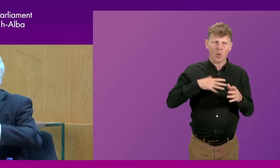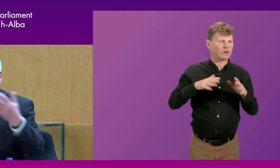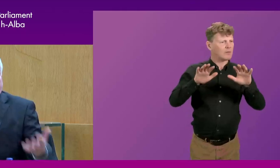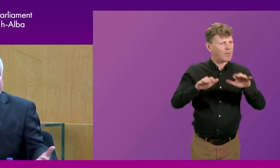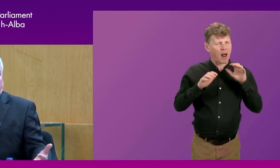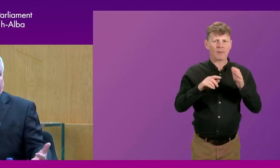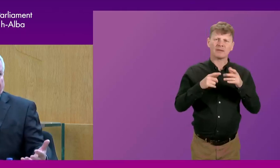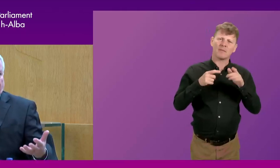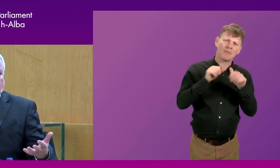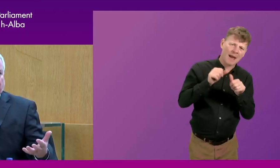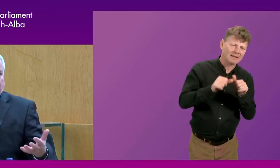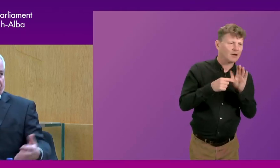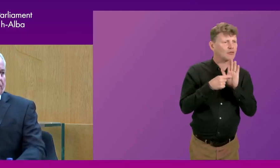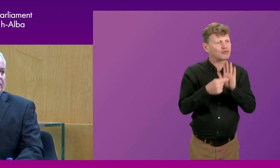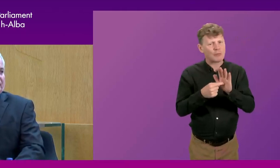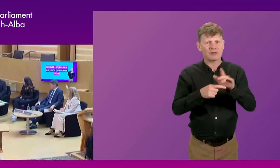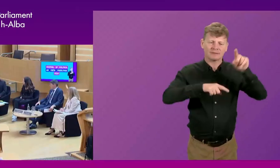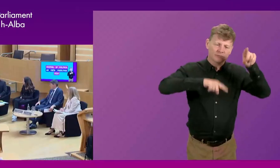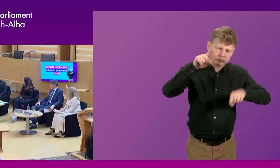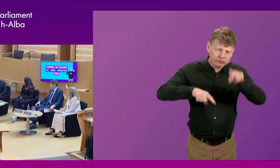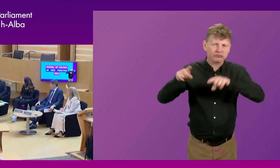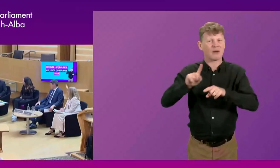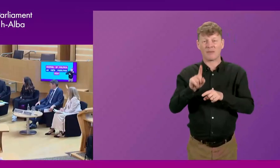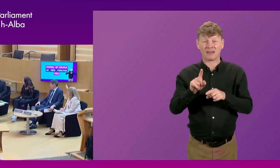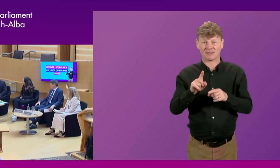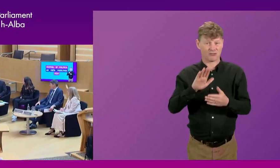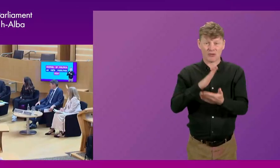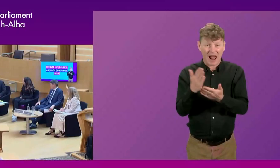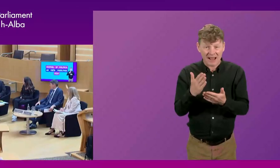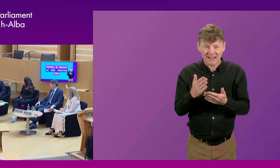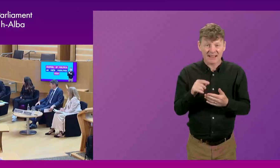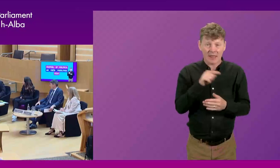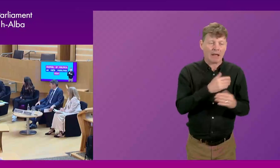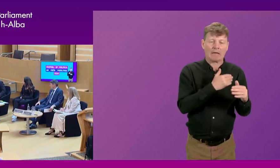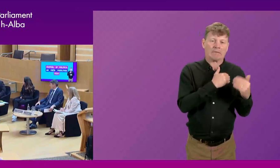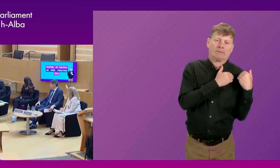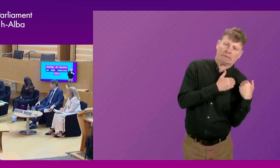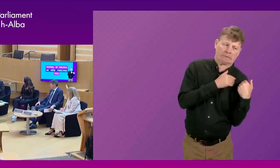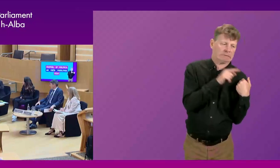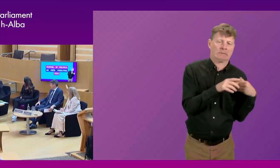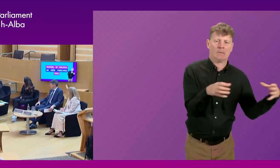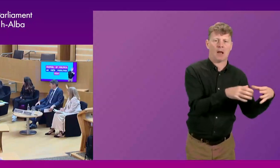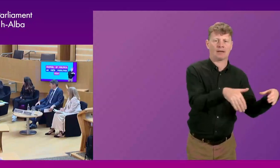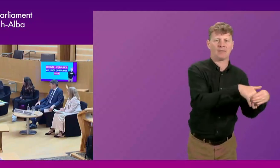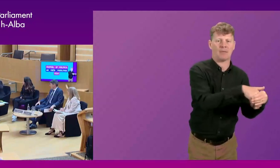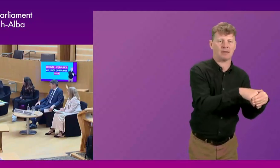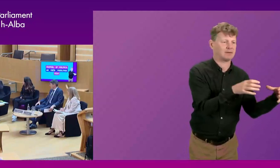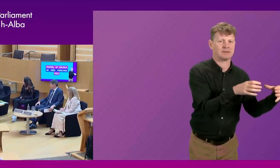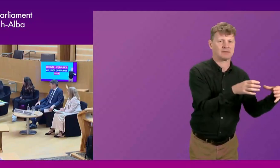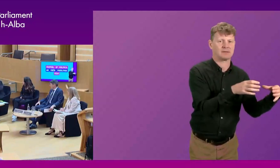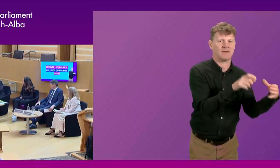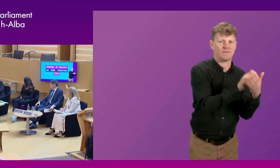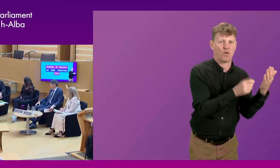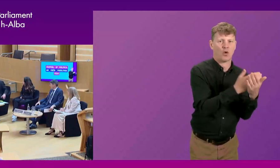more representative and better than what we'd seen before. But the reality is that people are accountable to the party members who vote to put them on those lists,